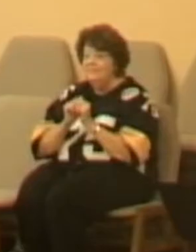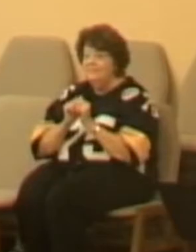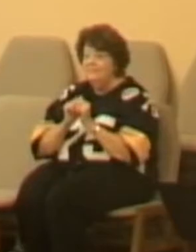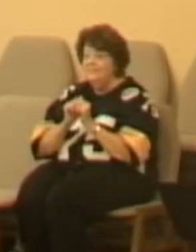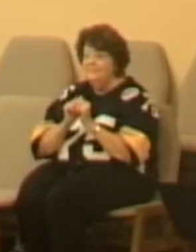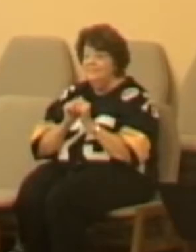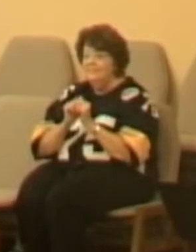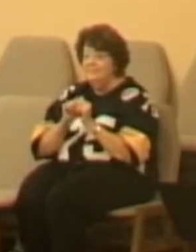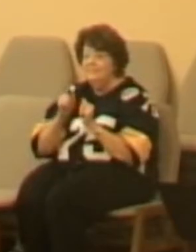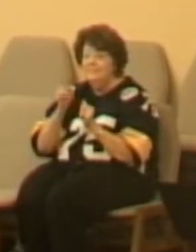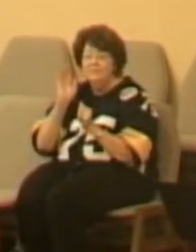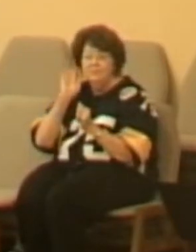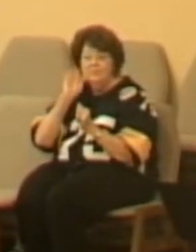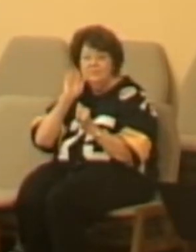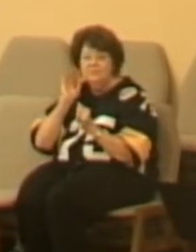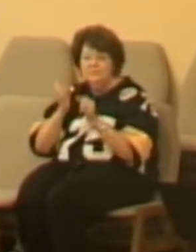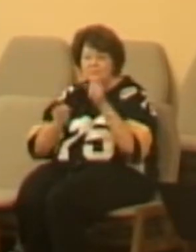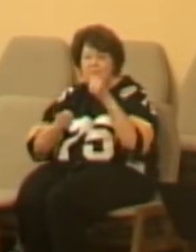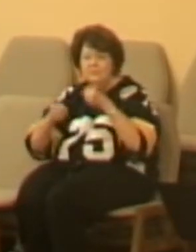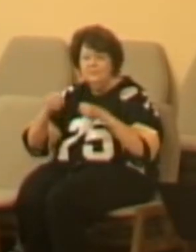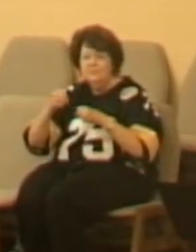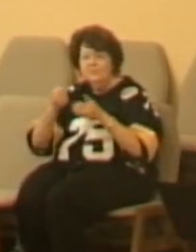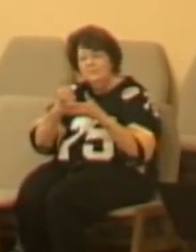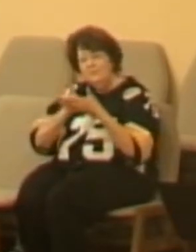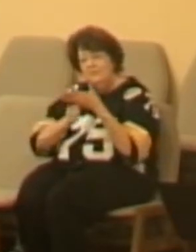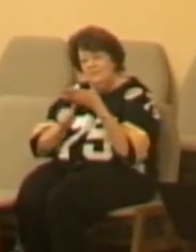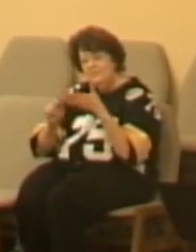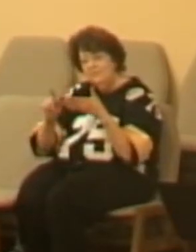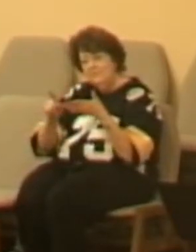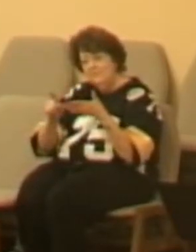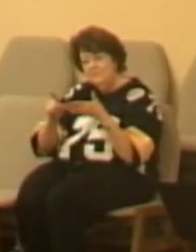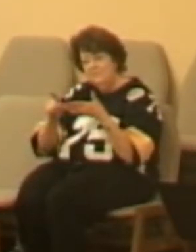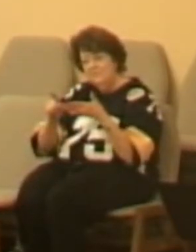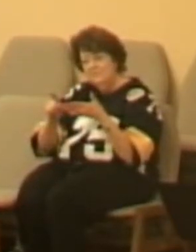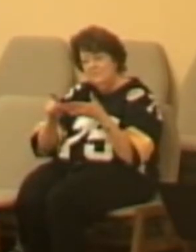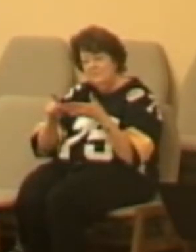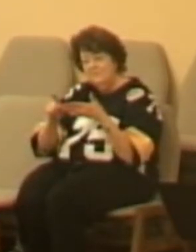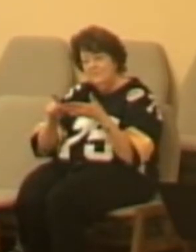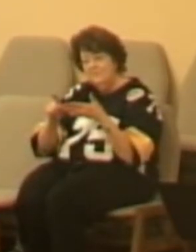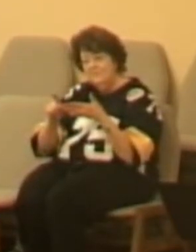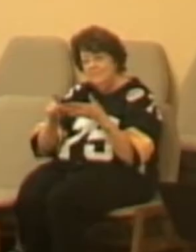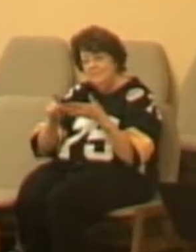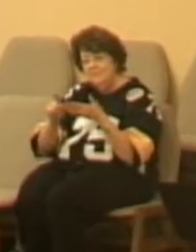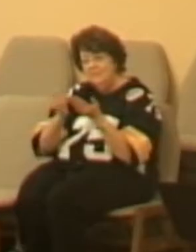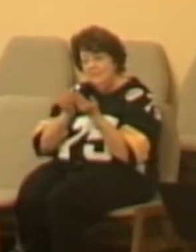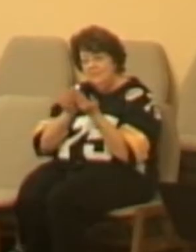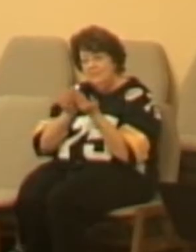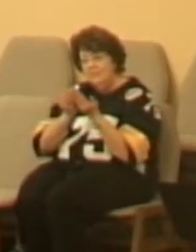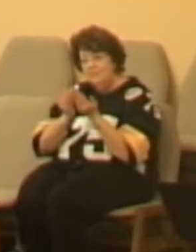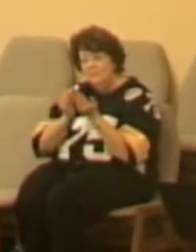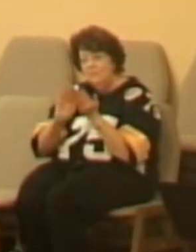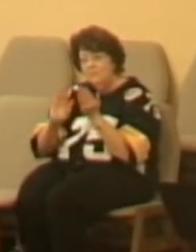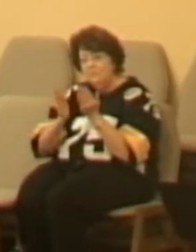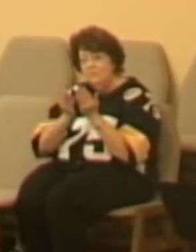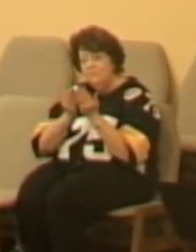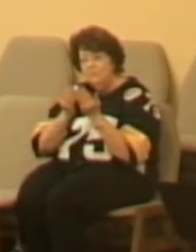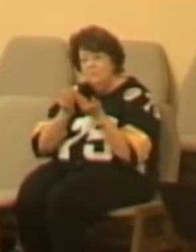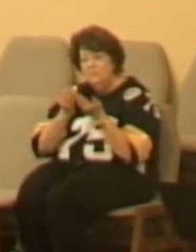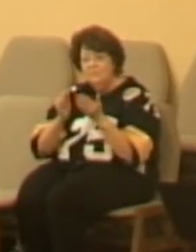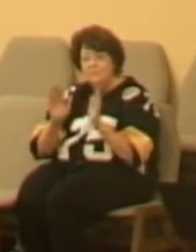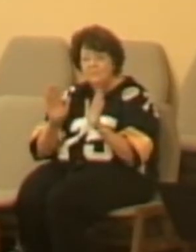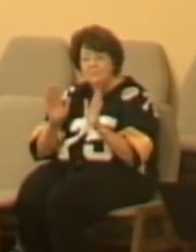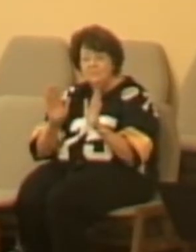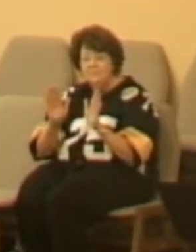You hear a car pull up behind you. And the door opens. And